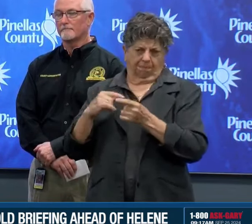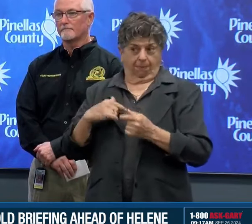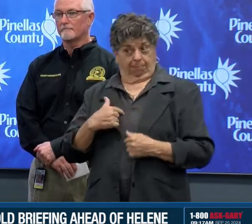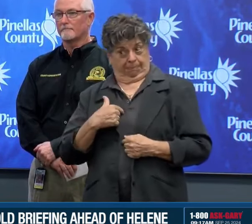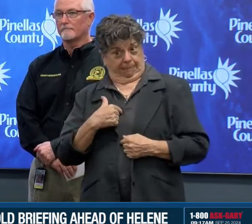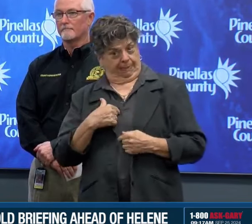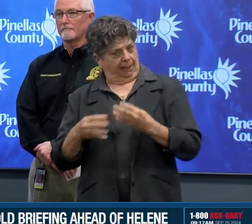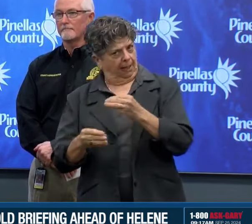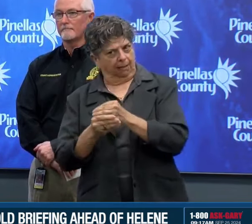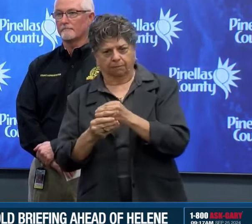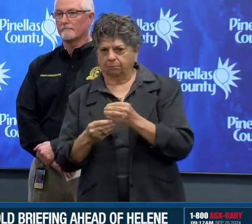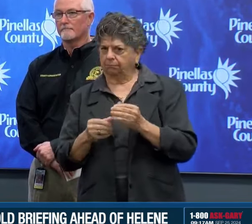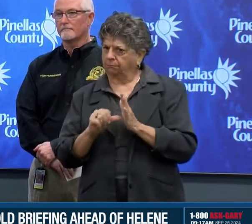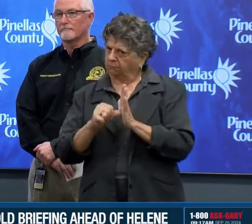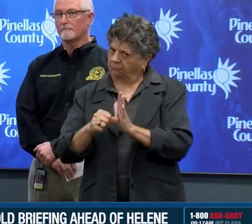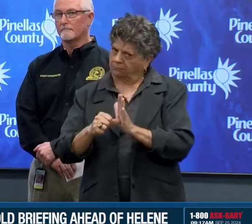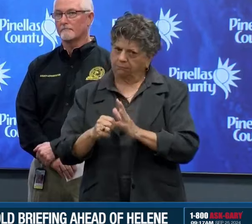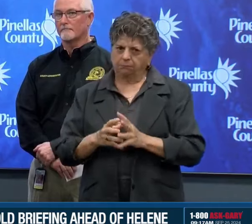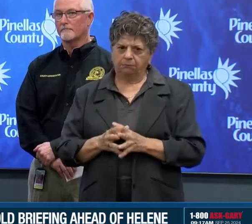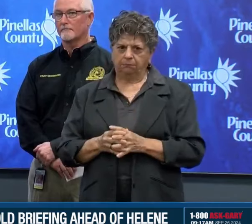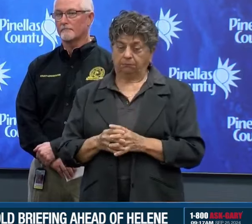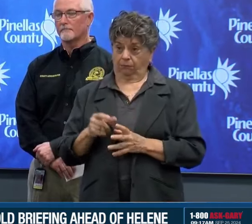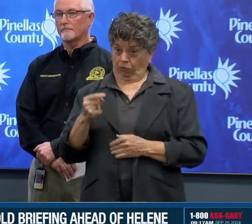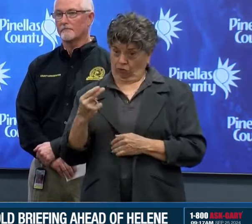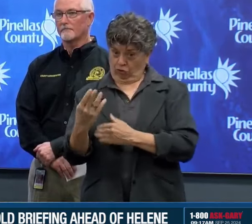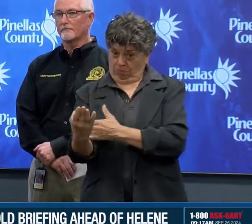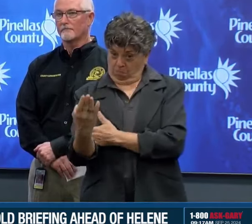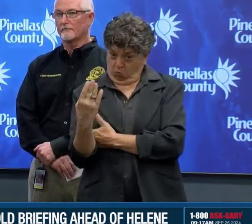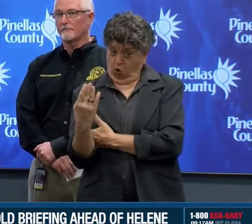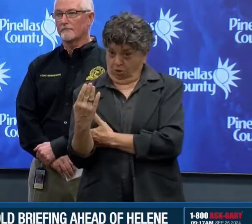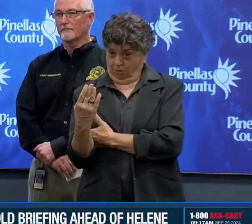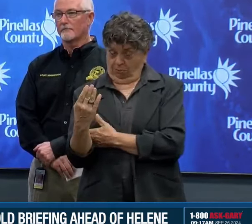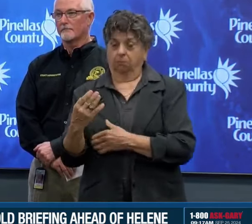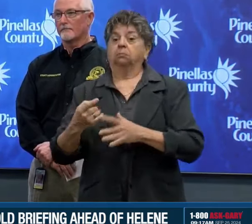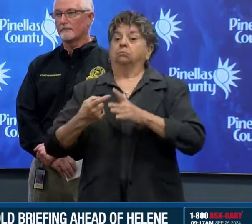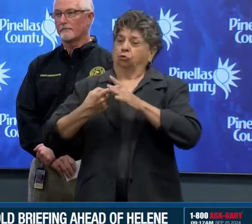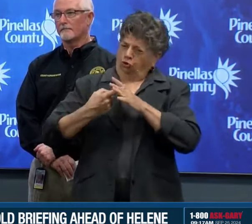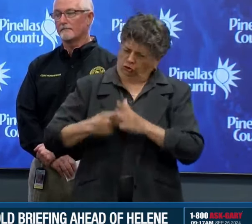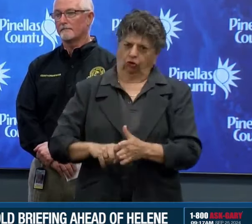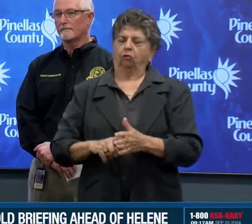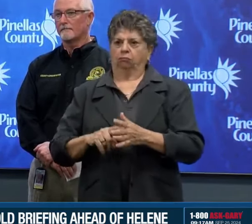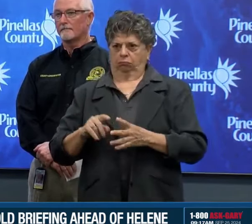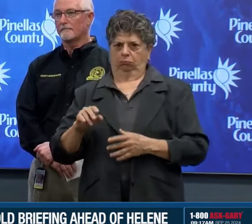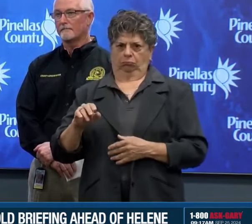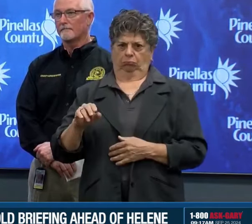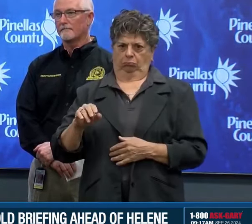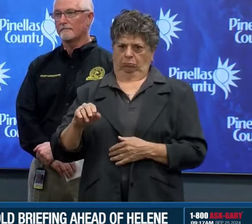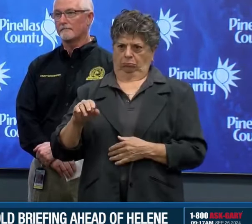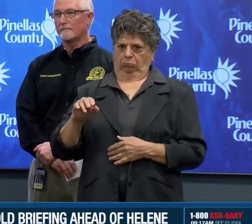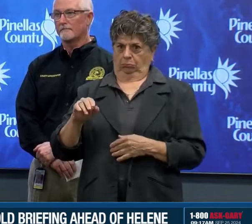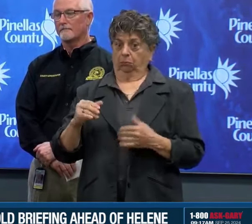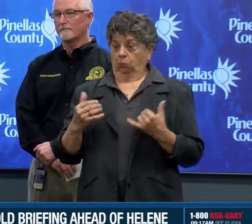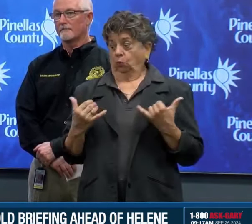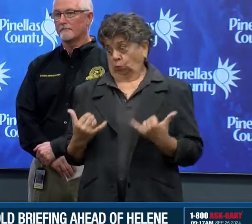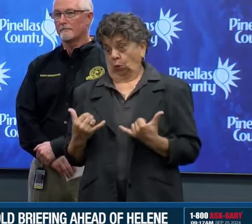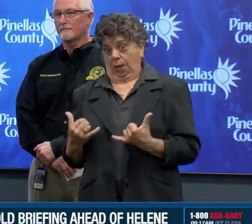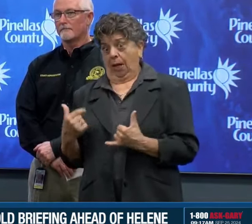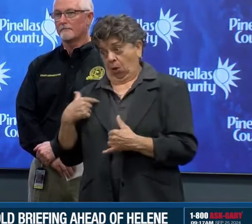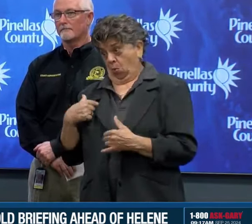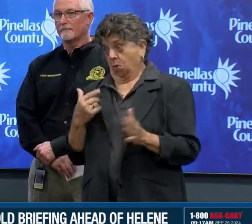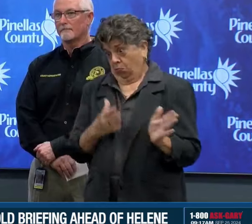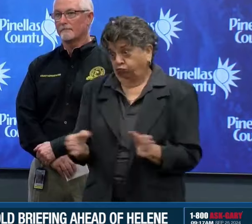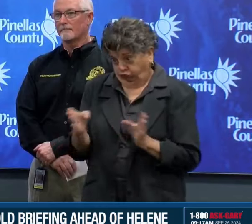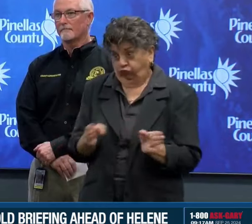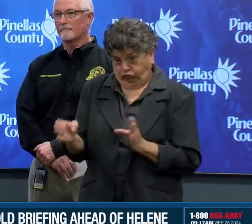So you have time. People have time today. Put your preparations in place. If you're at work today, don't worry about it. You